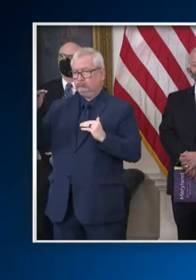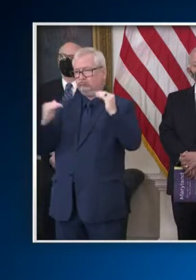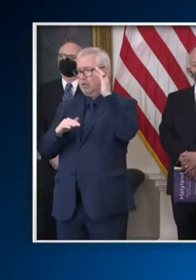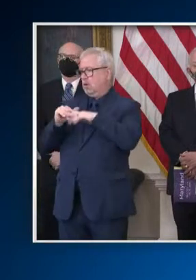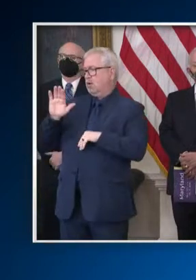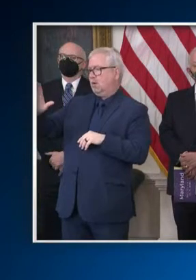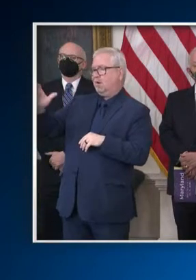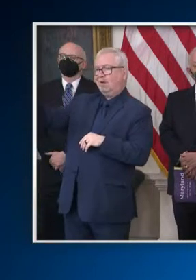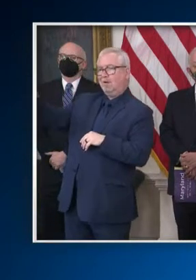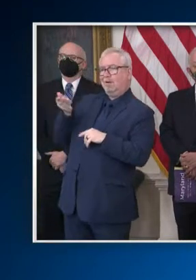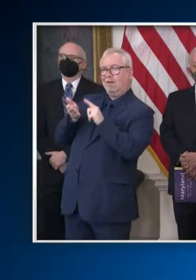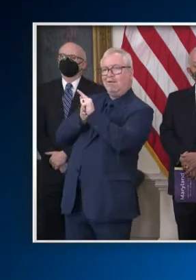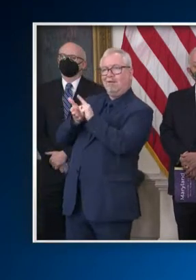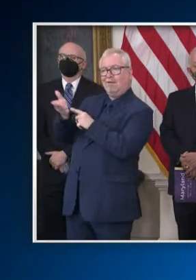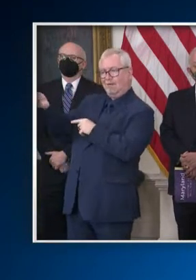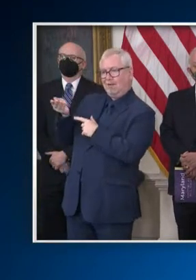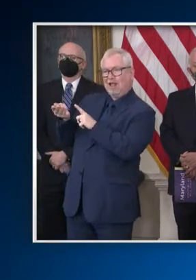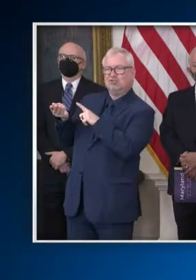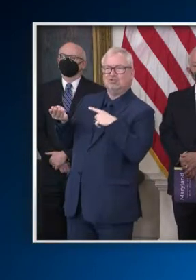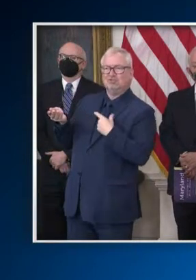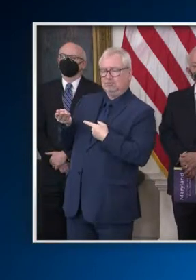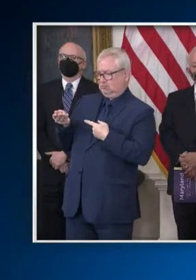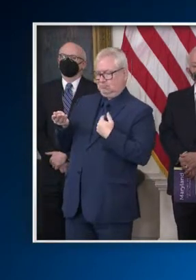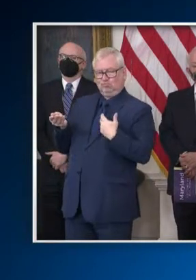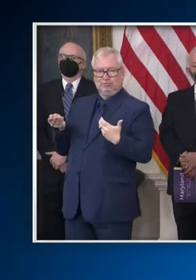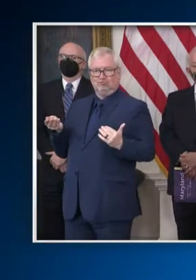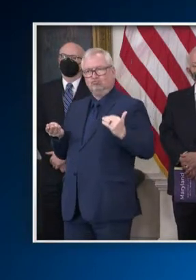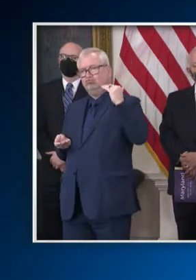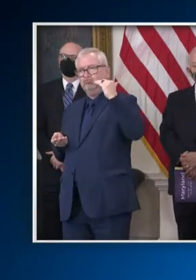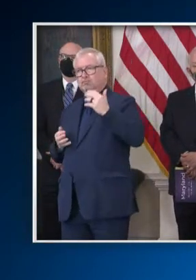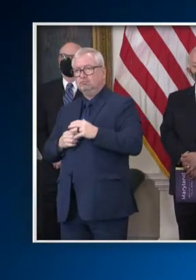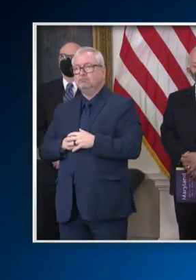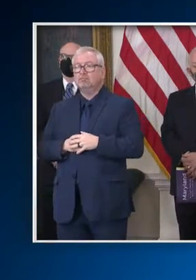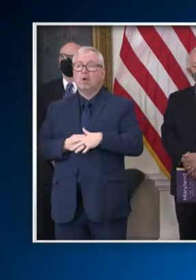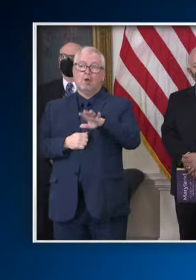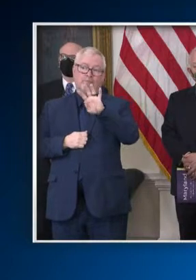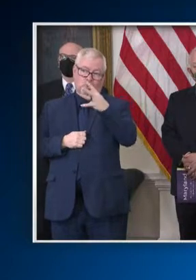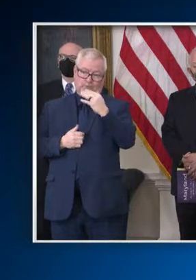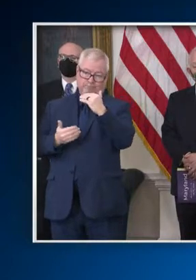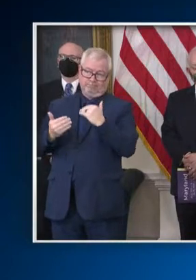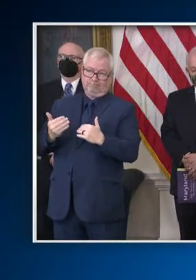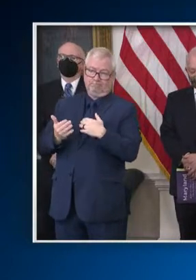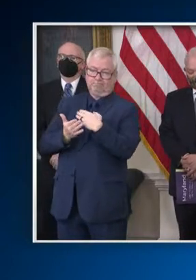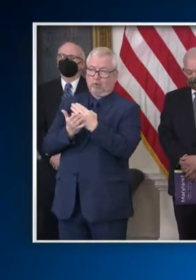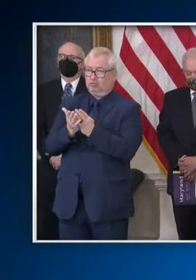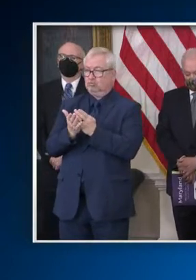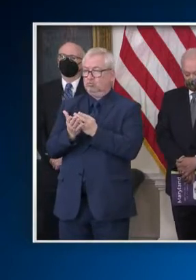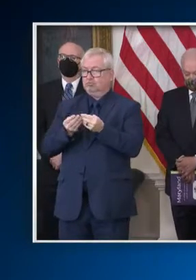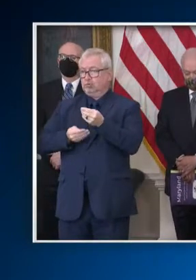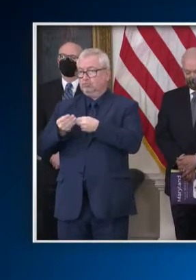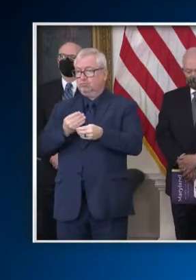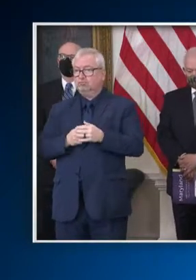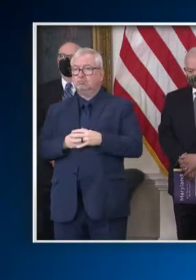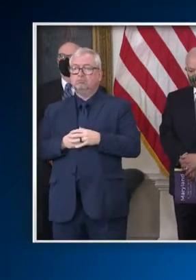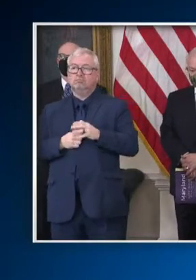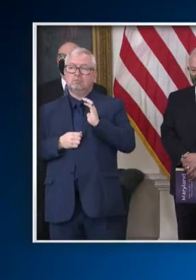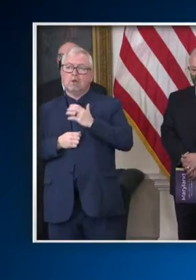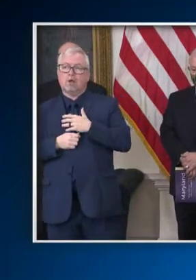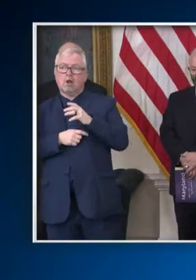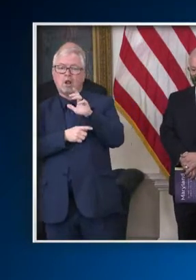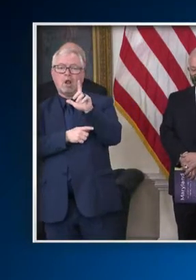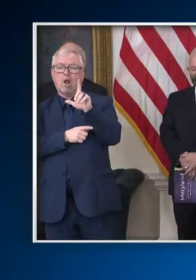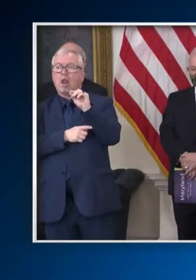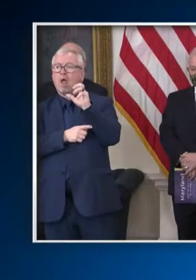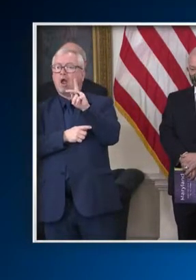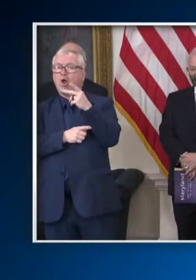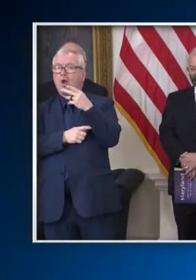called for. This is the fourth budget that our casino lockbox initiative, which we pushed to enact,